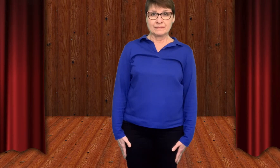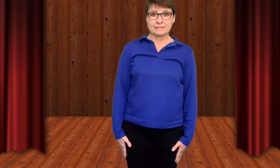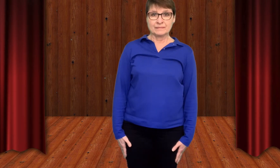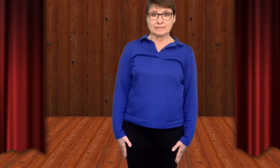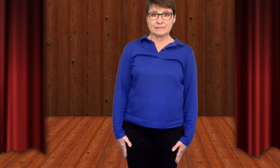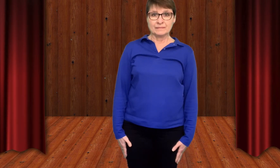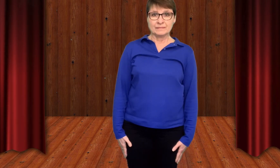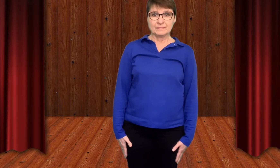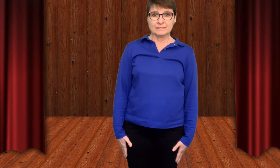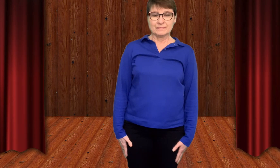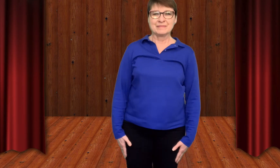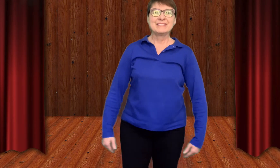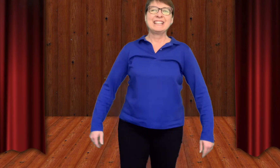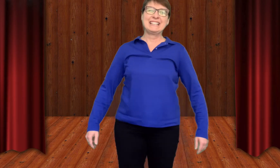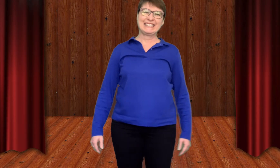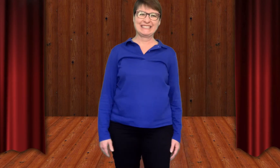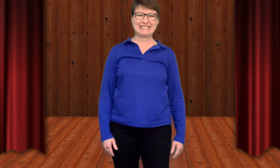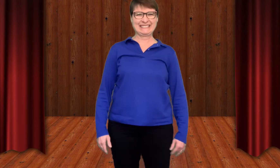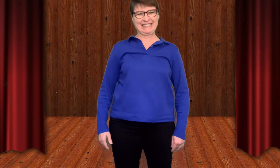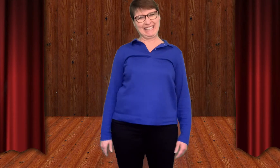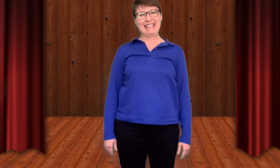And neutral. Very good.